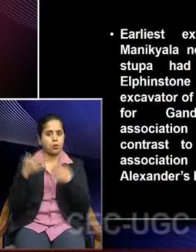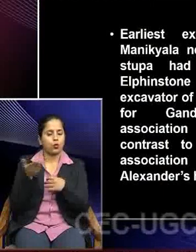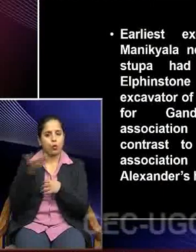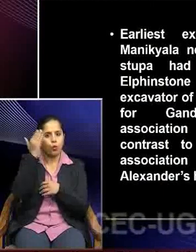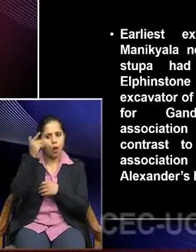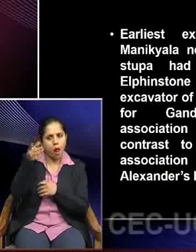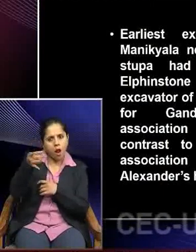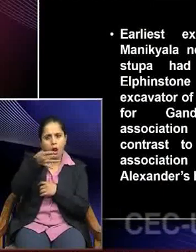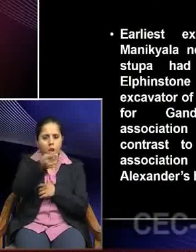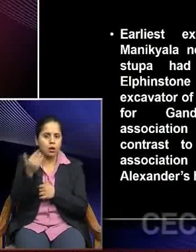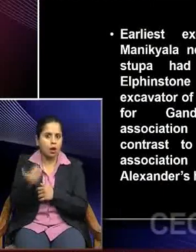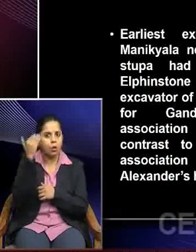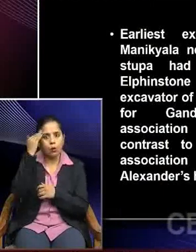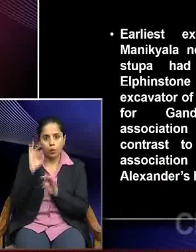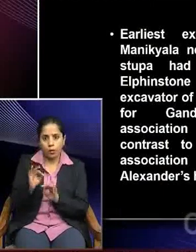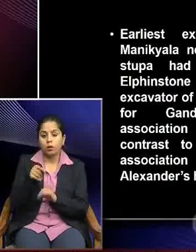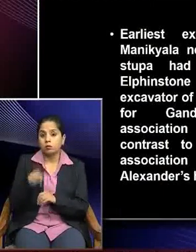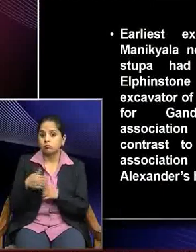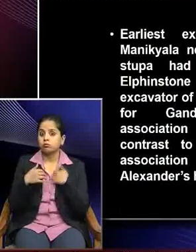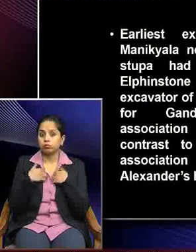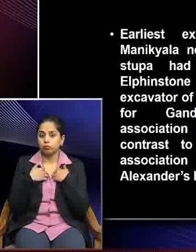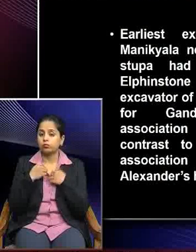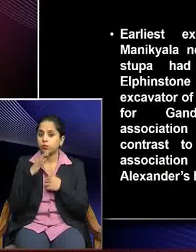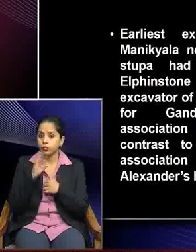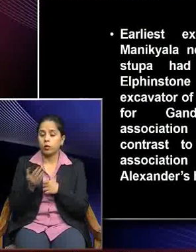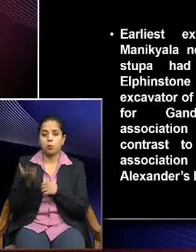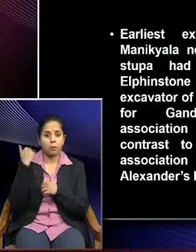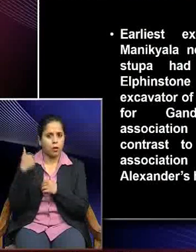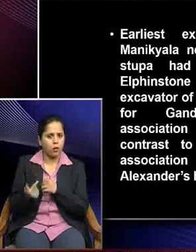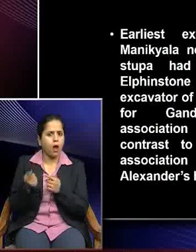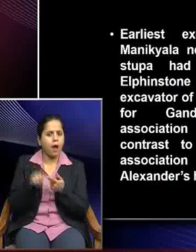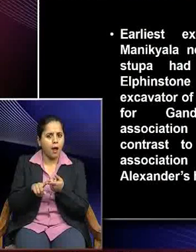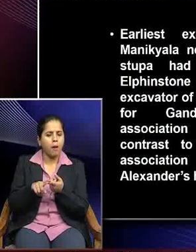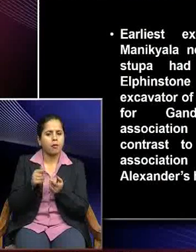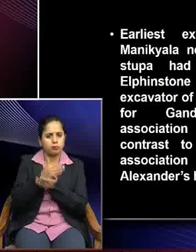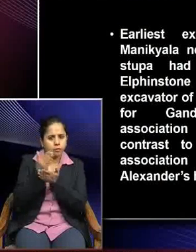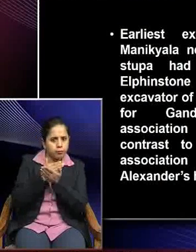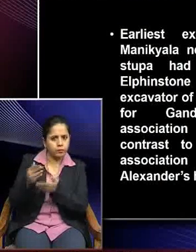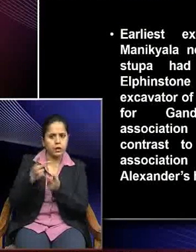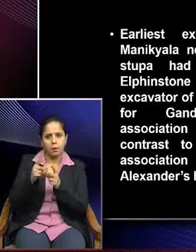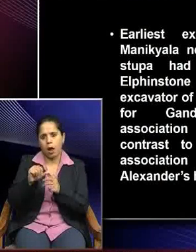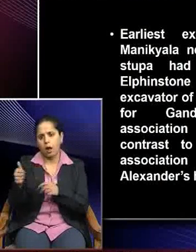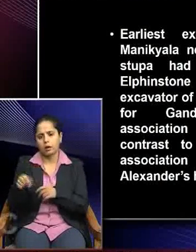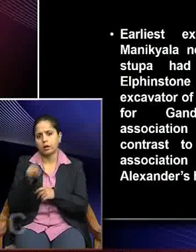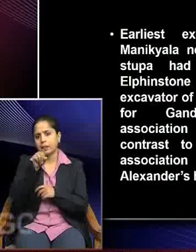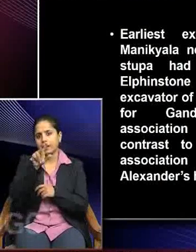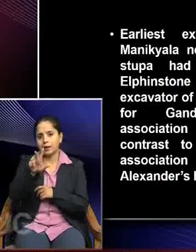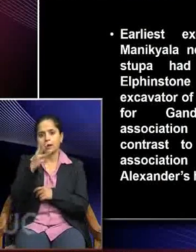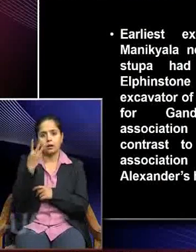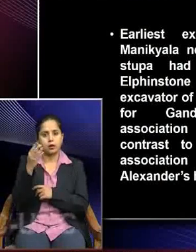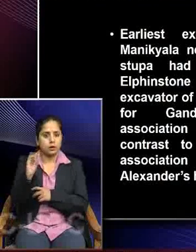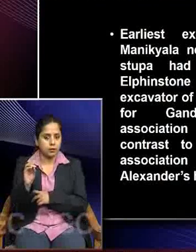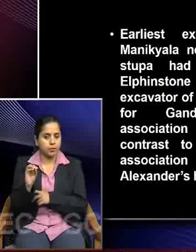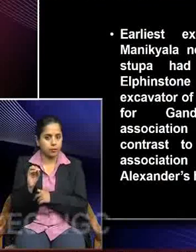about it. So, this is also very interesting. So, earliest excavation in 1830 at